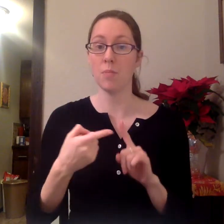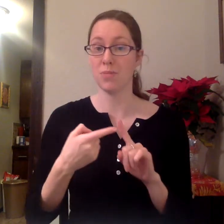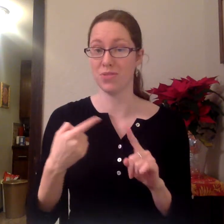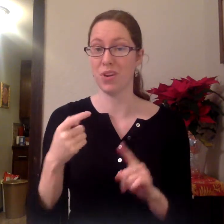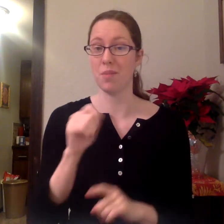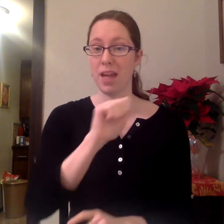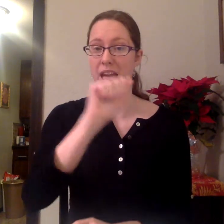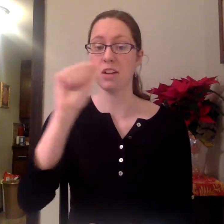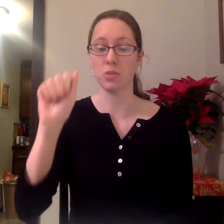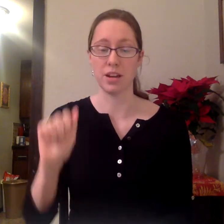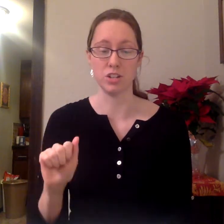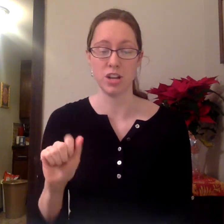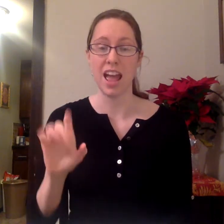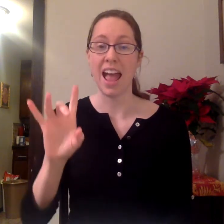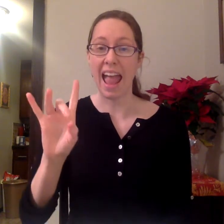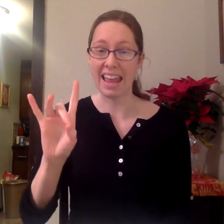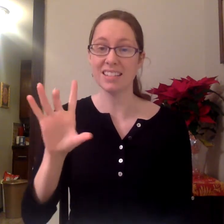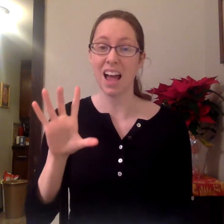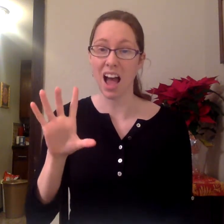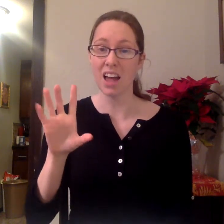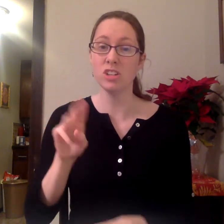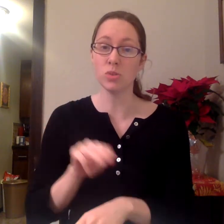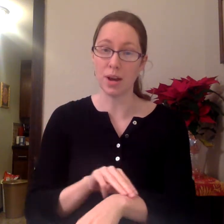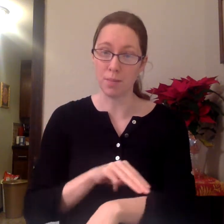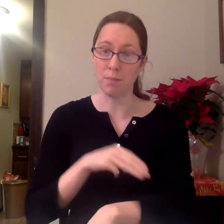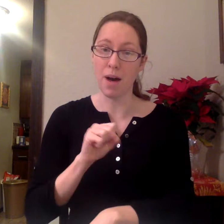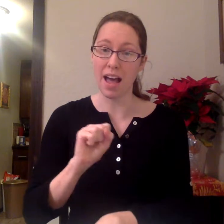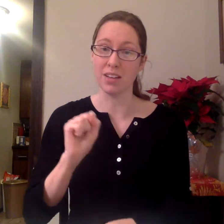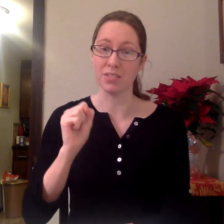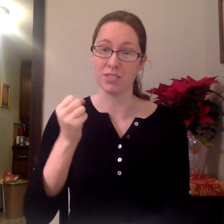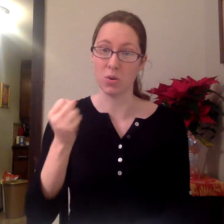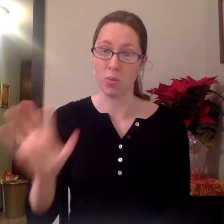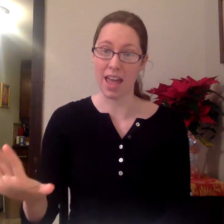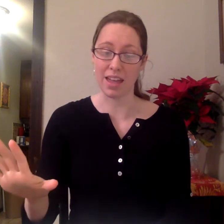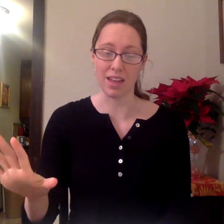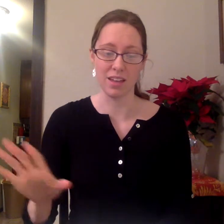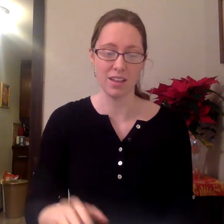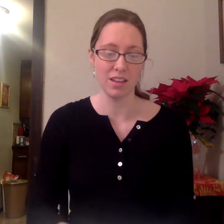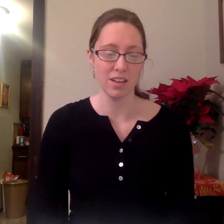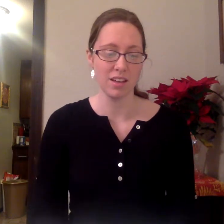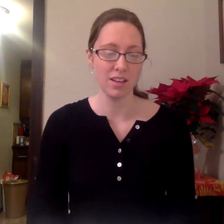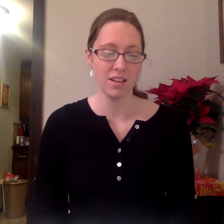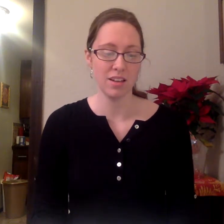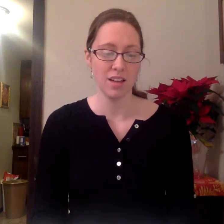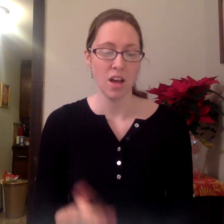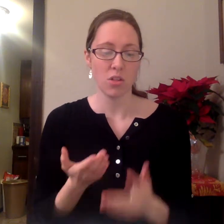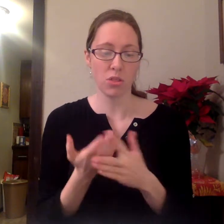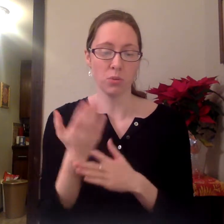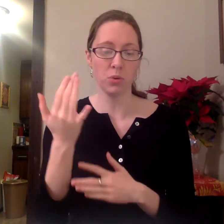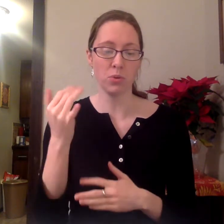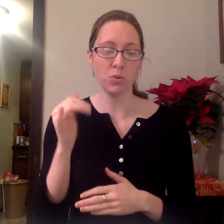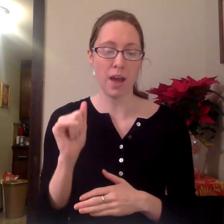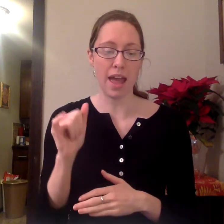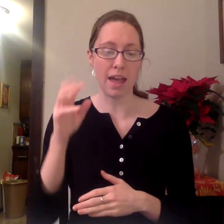from Anchorage, 800 miles away. Through a